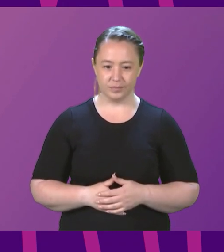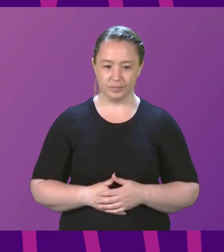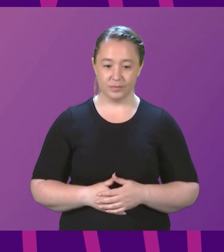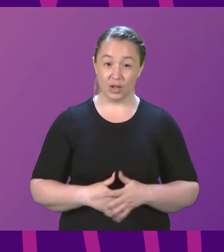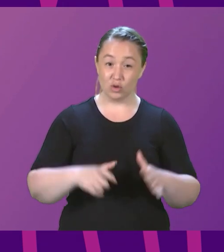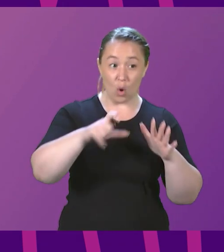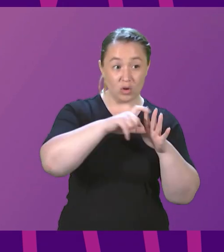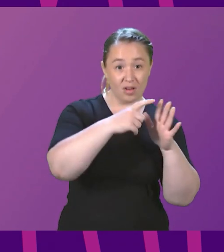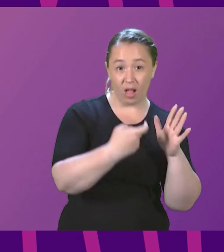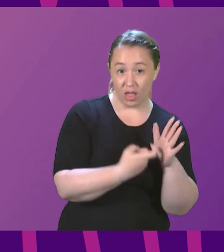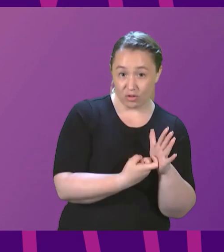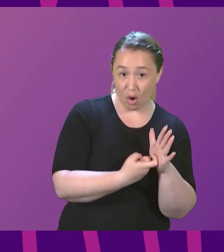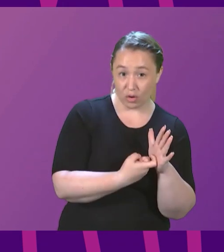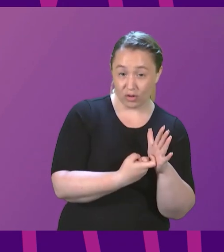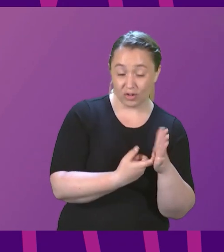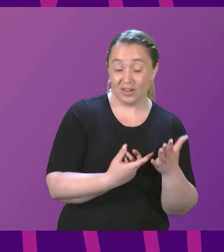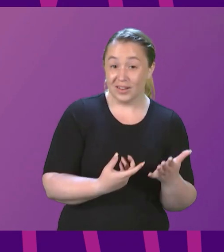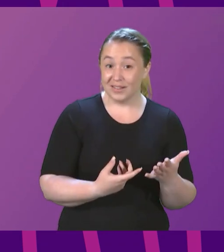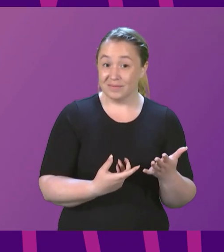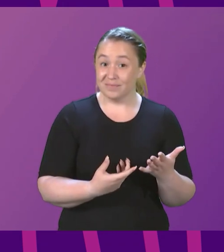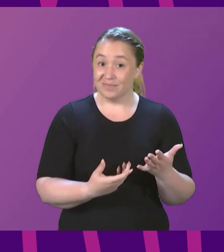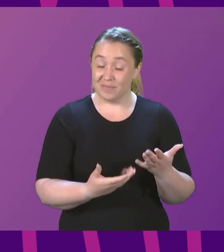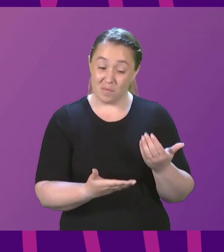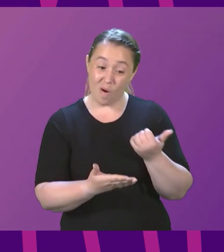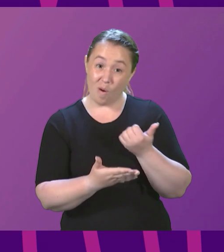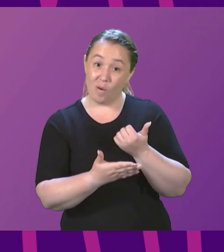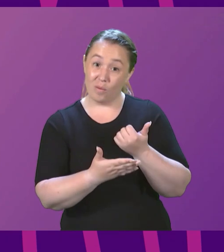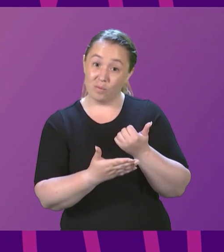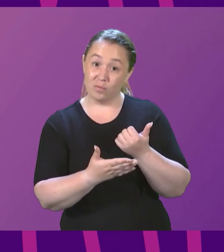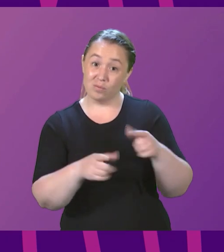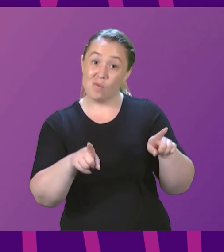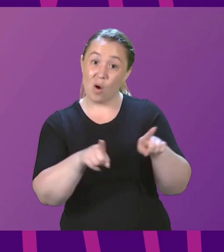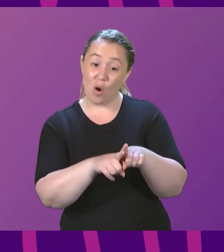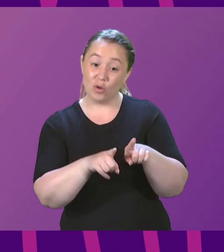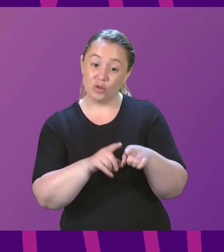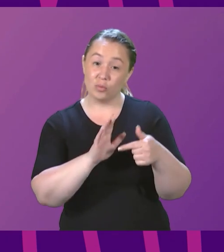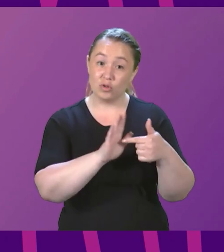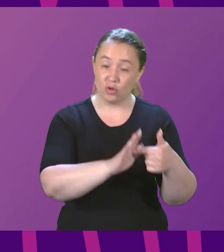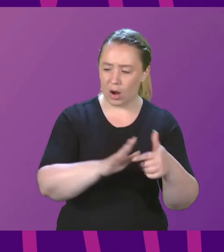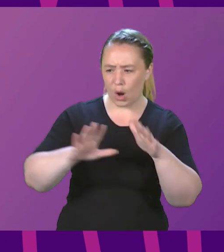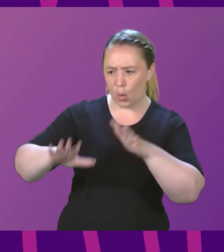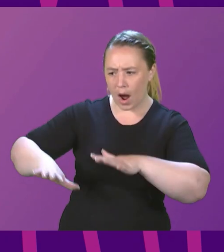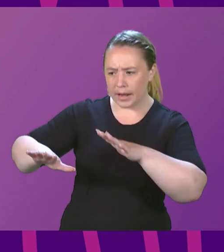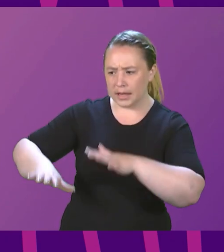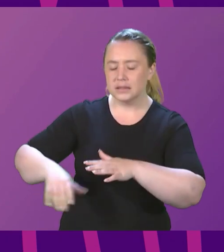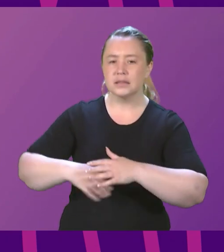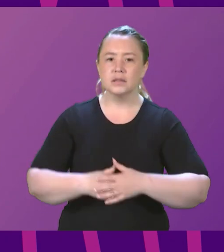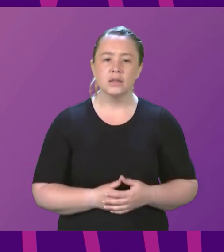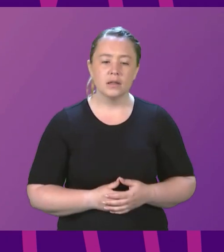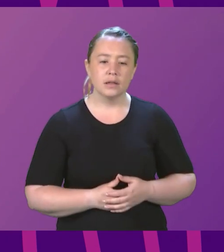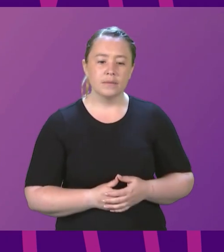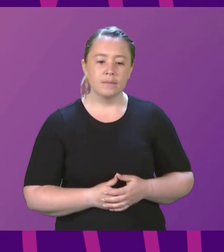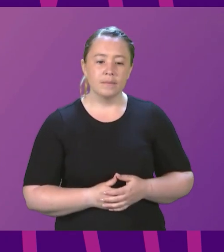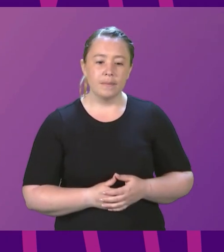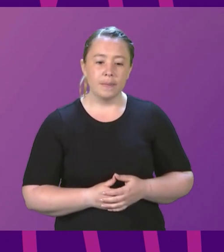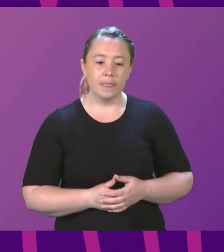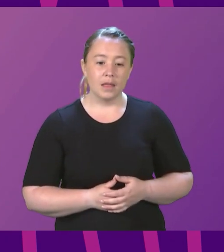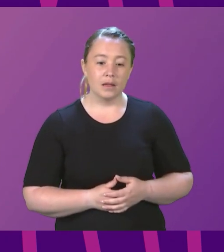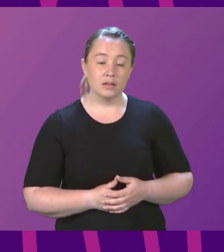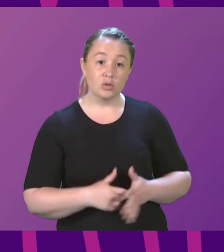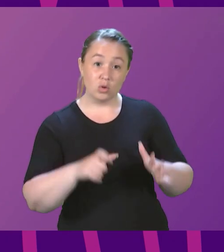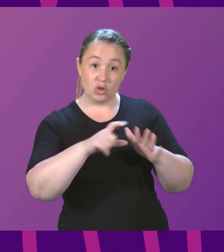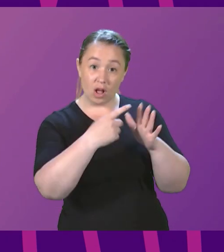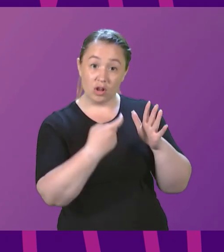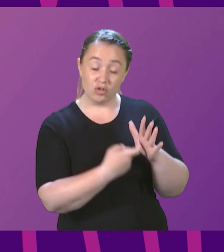Douglas Ross has also demonstrated an apparent